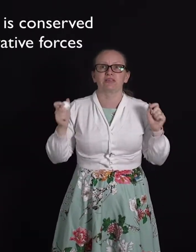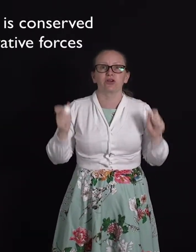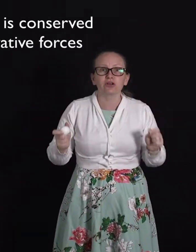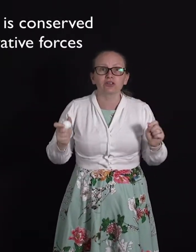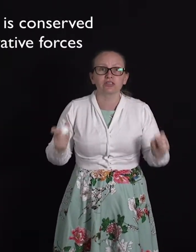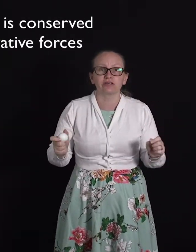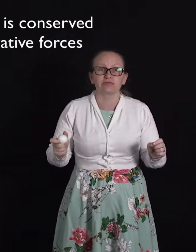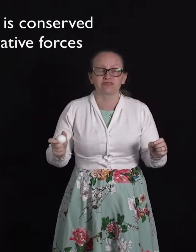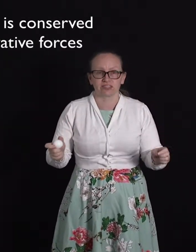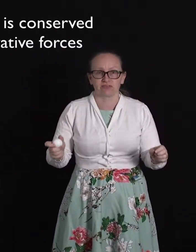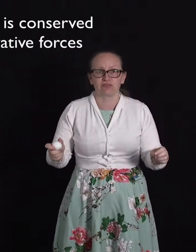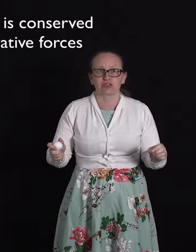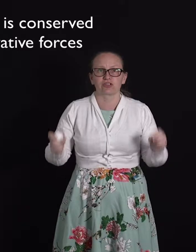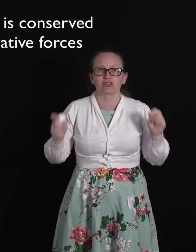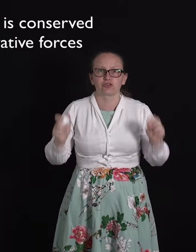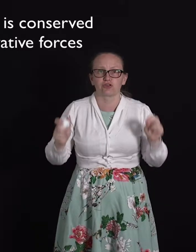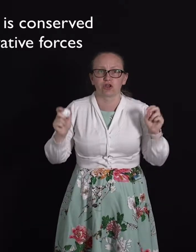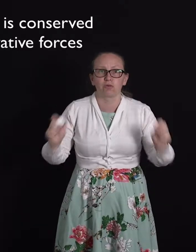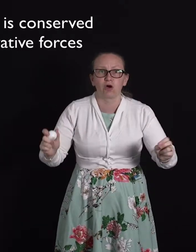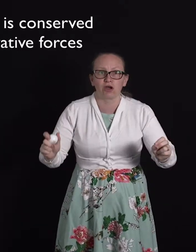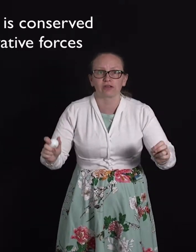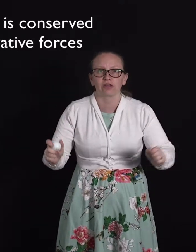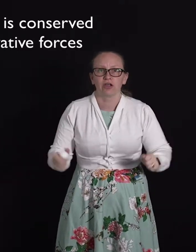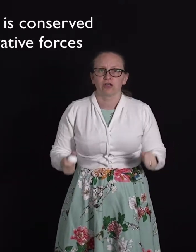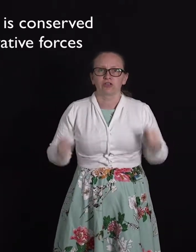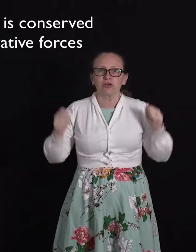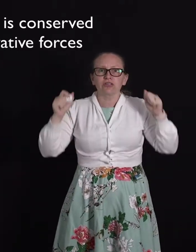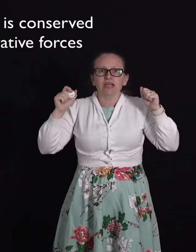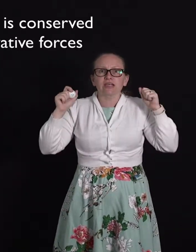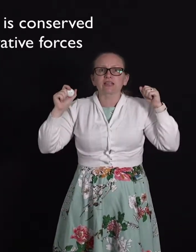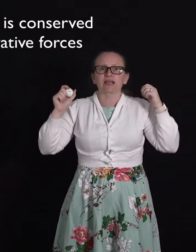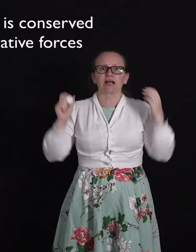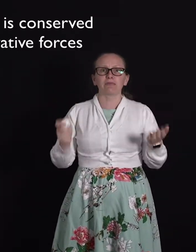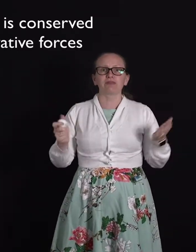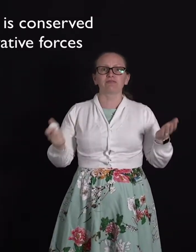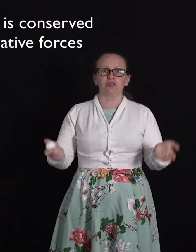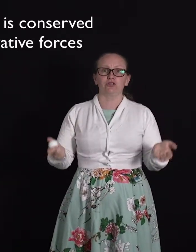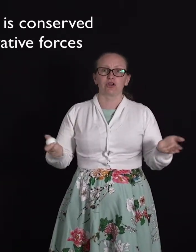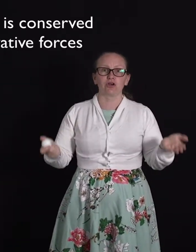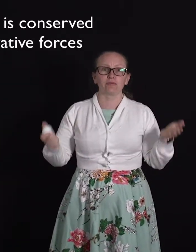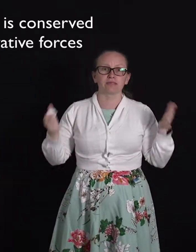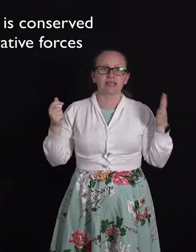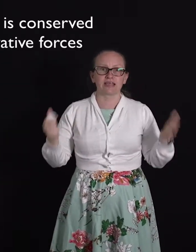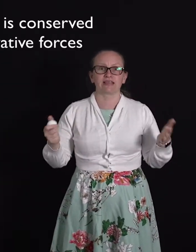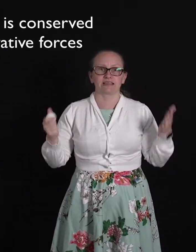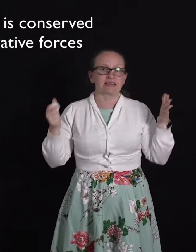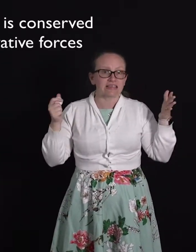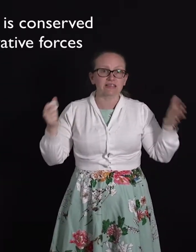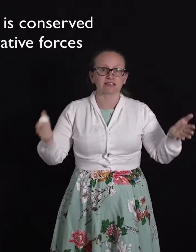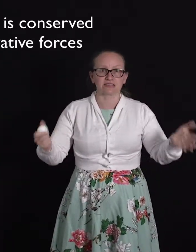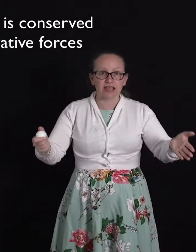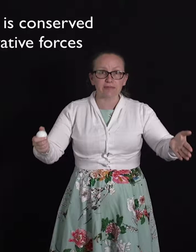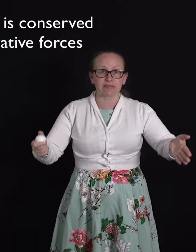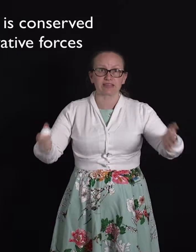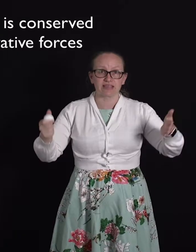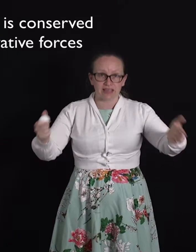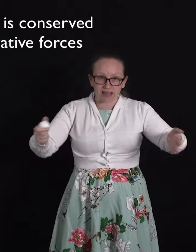non-conservative forces do no work. So there's a couple of new terms in this statement here.